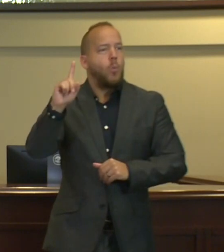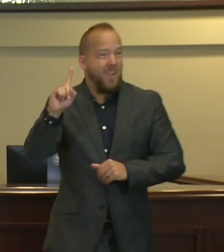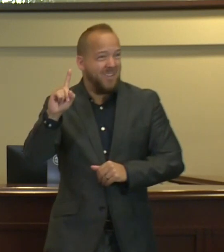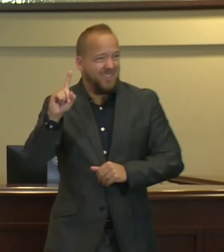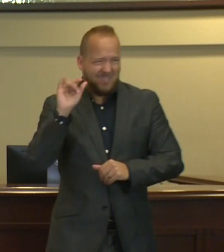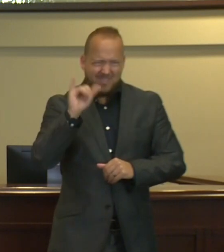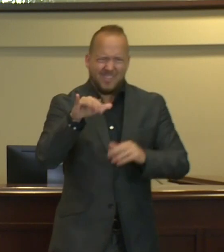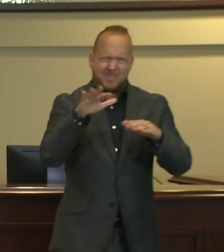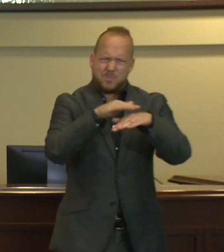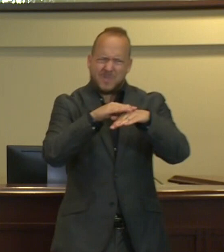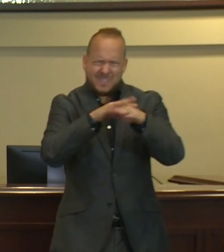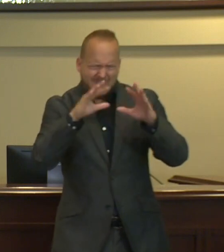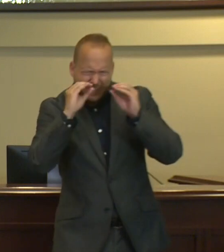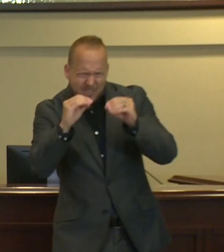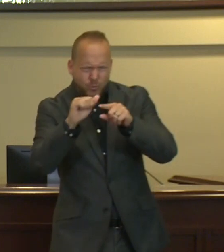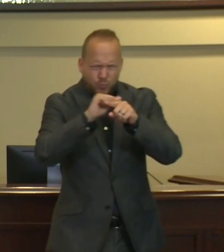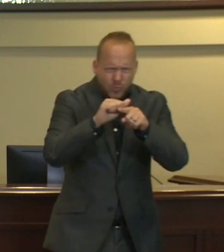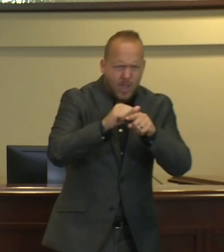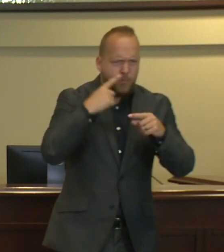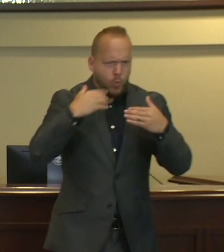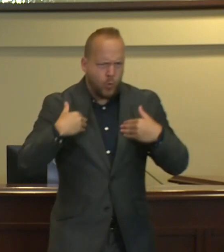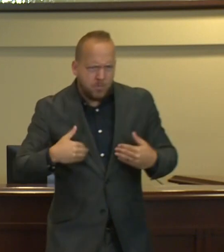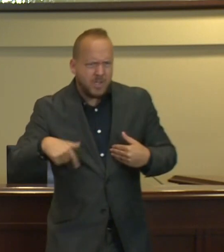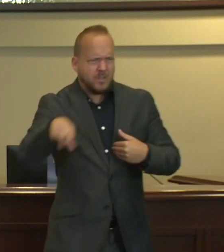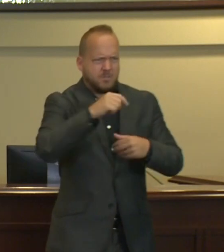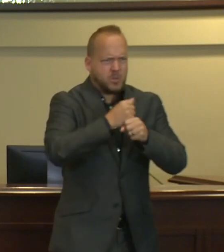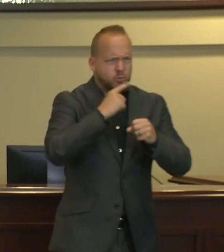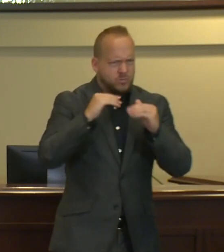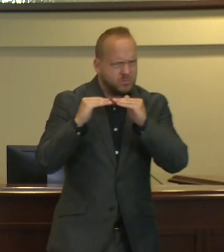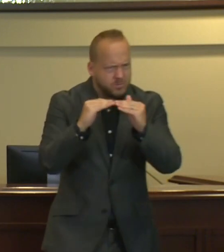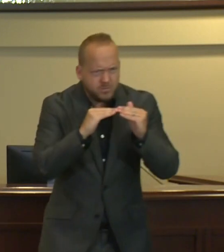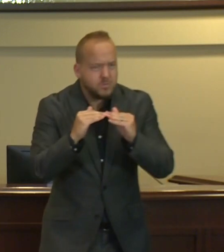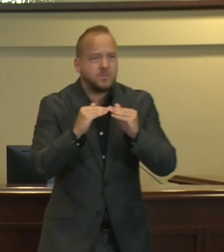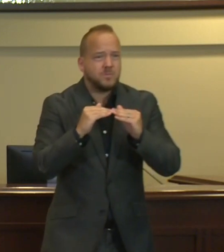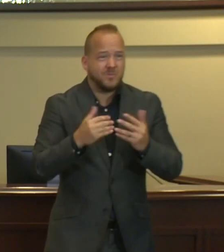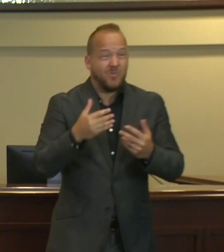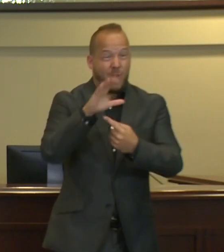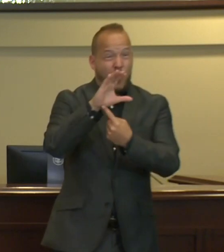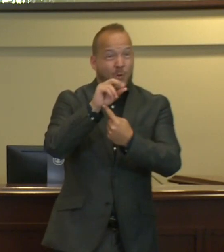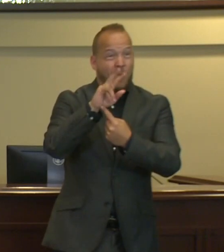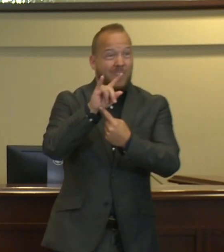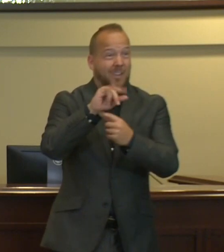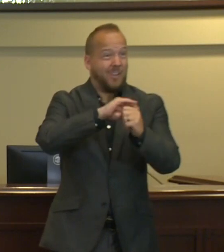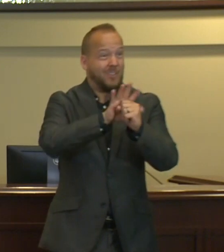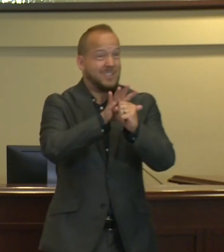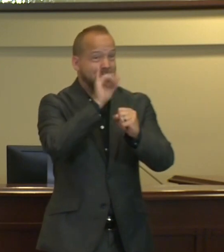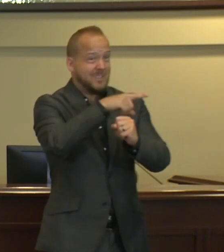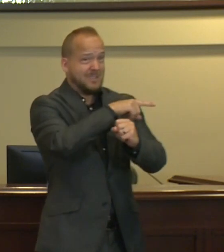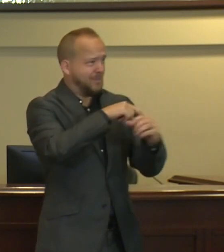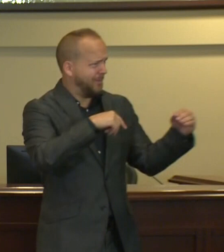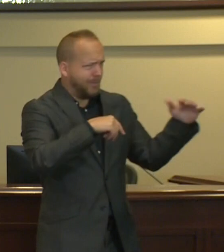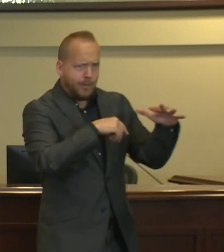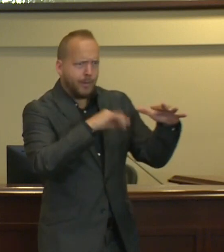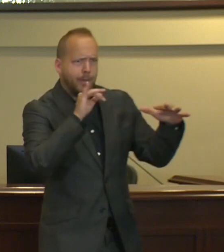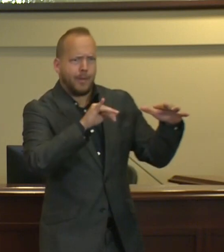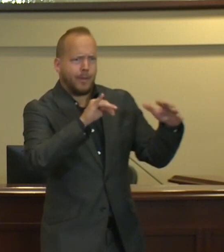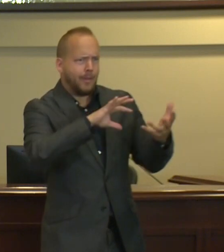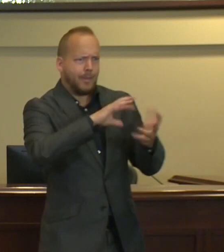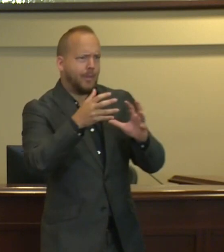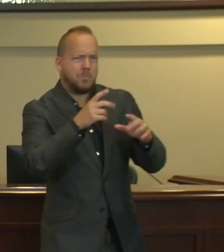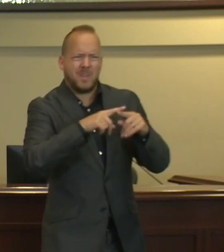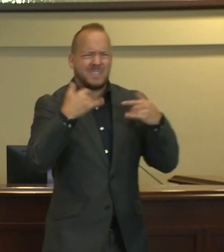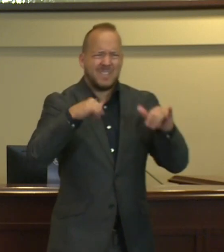and our recent response to COVID-19 efforts. But this is not enough. We have to take what is on paper and make it happen.